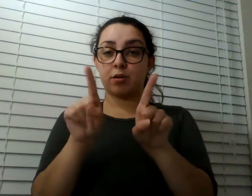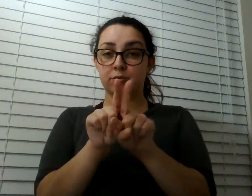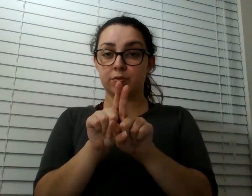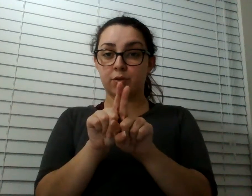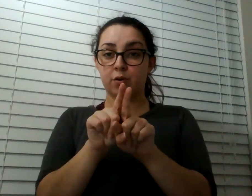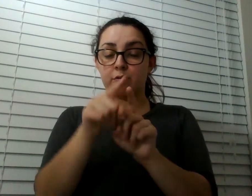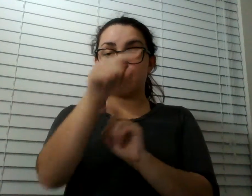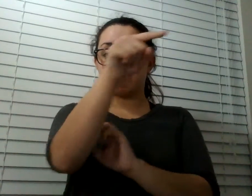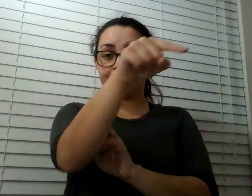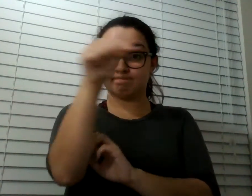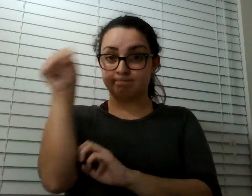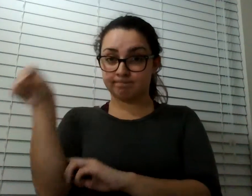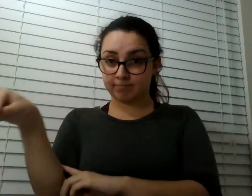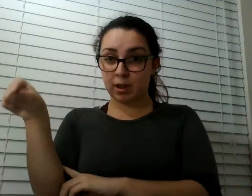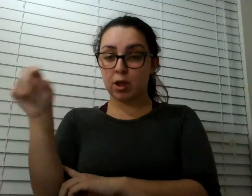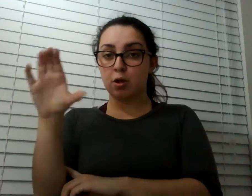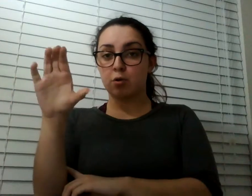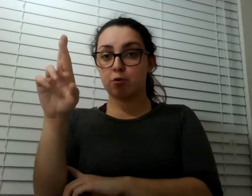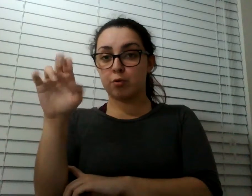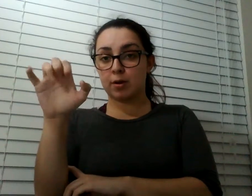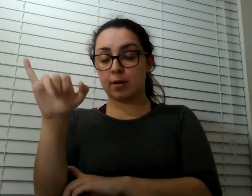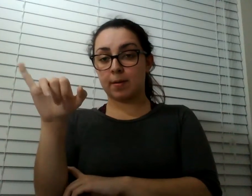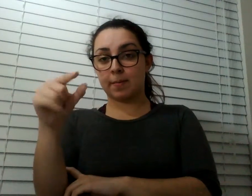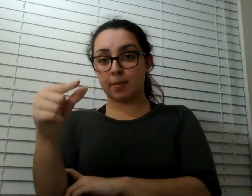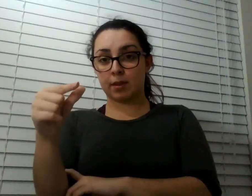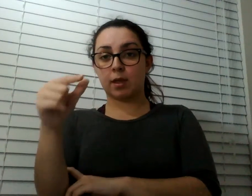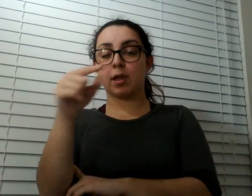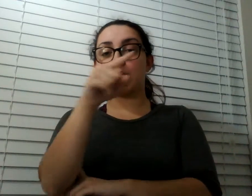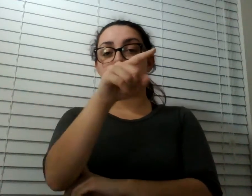like brothers from another mother. Oh, yeah.